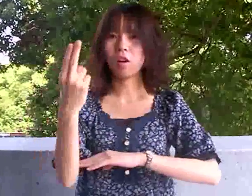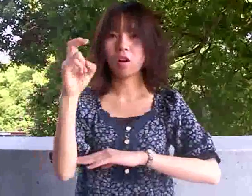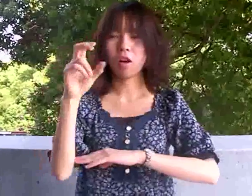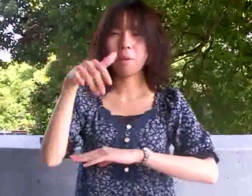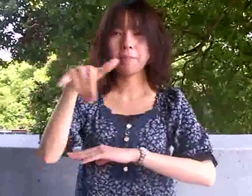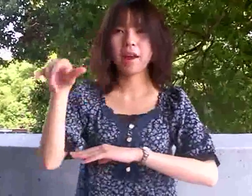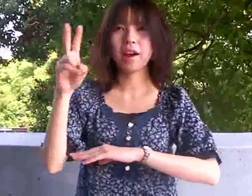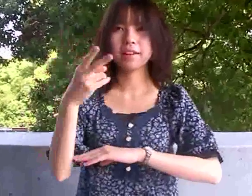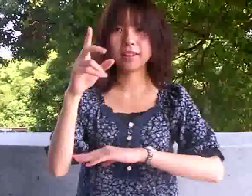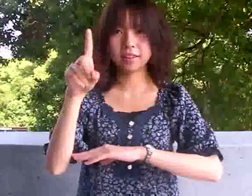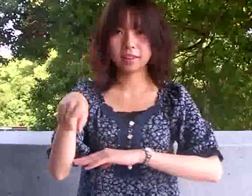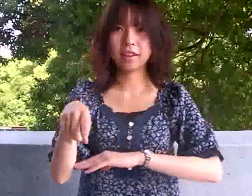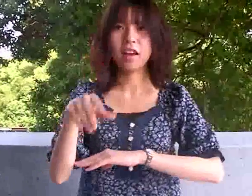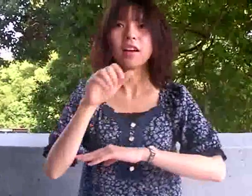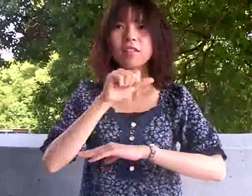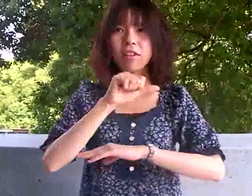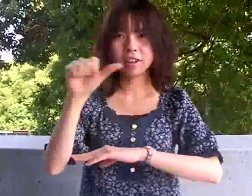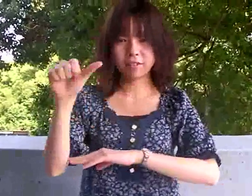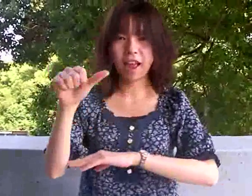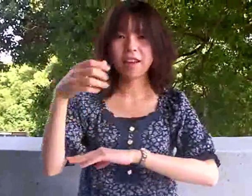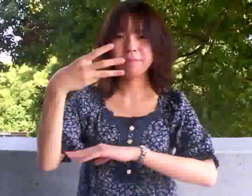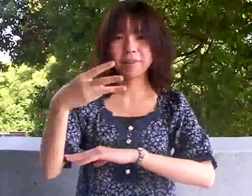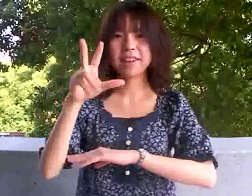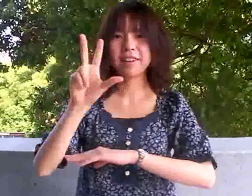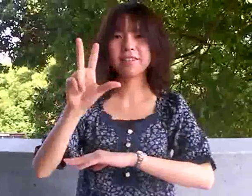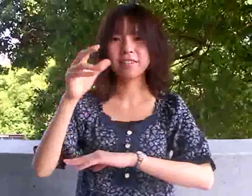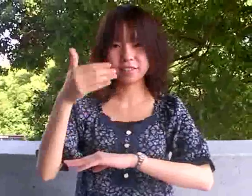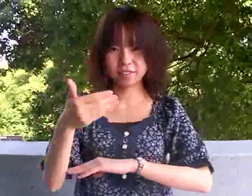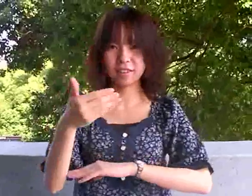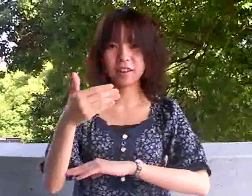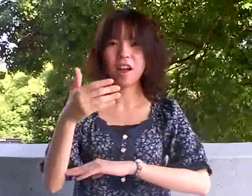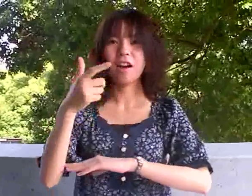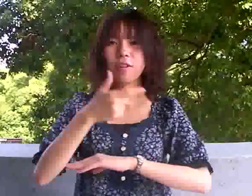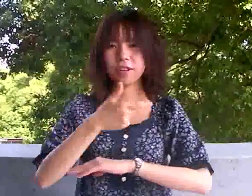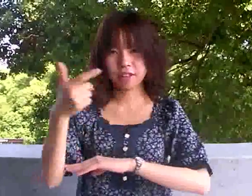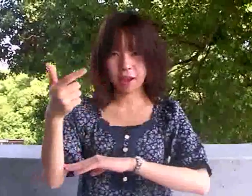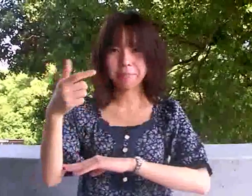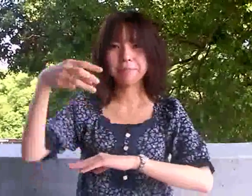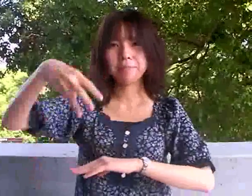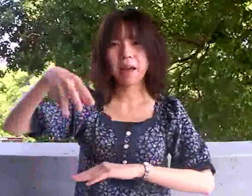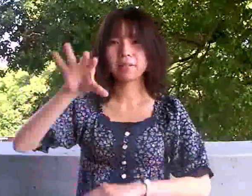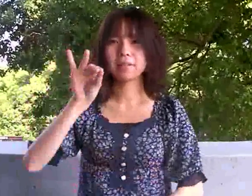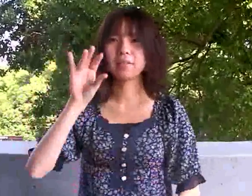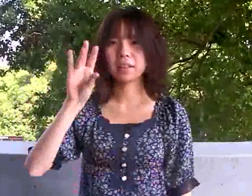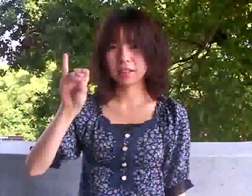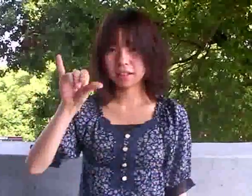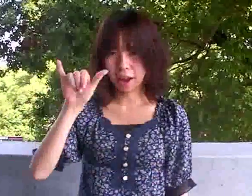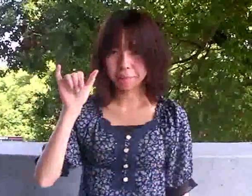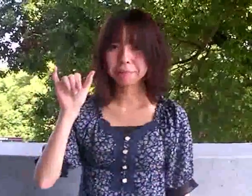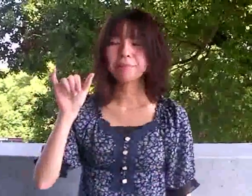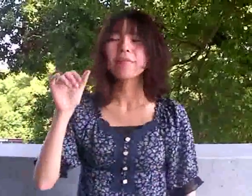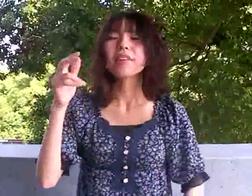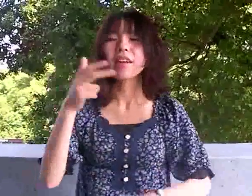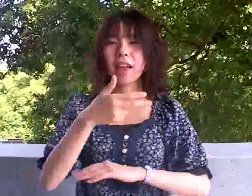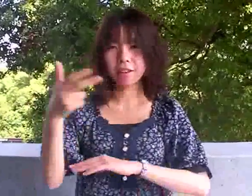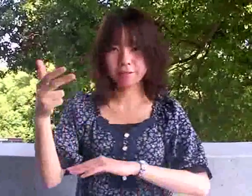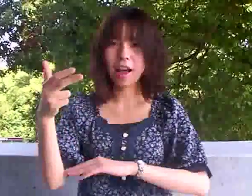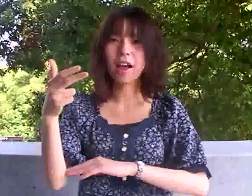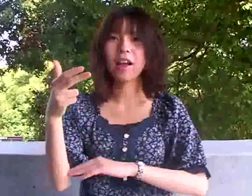Fourth place was strawberries, and milk took fifth. Sixth place was powdered green tea. Seventh